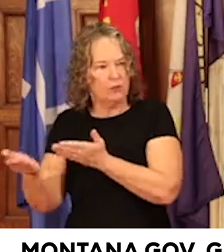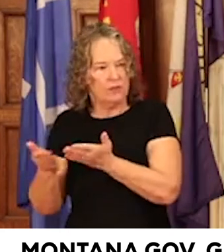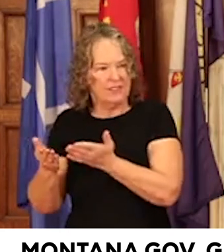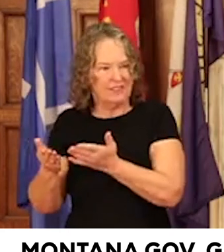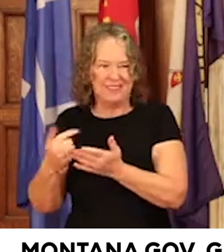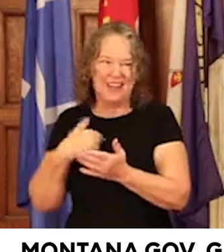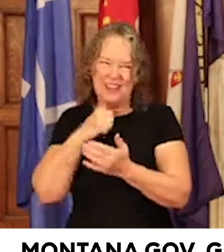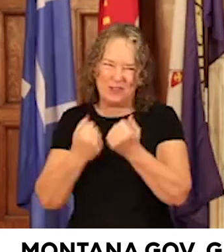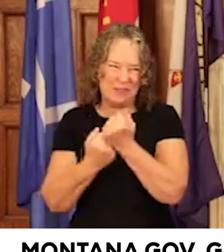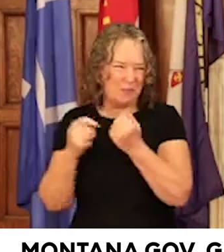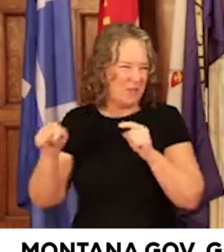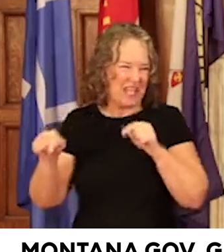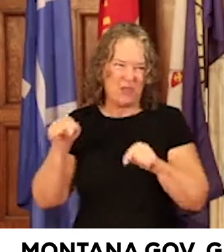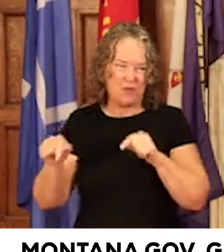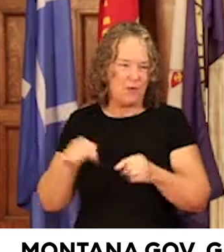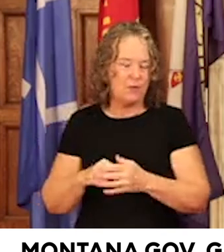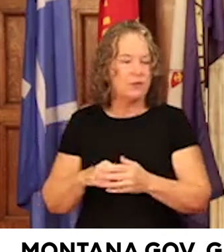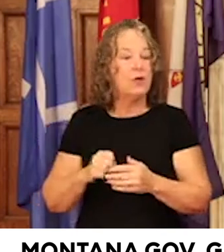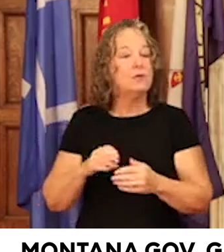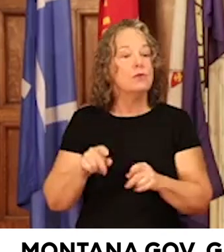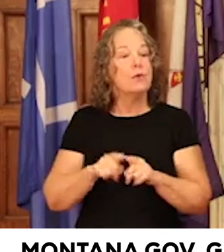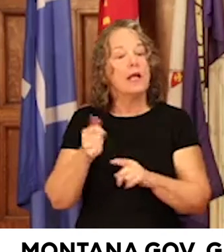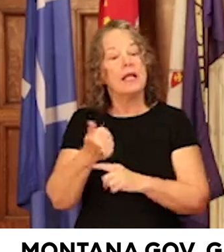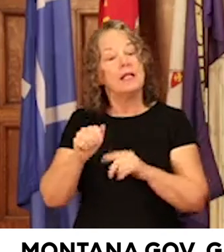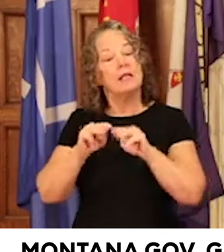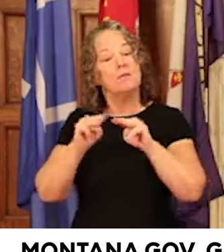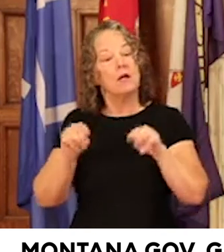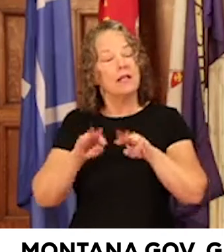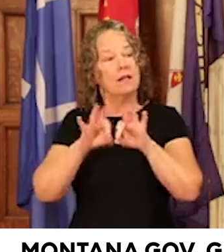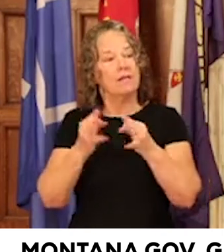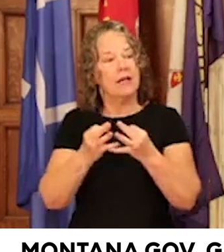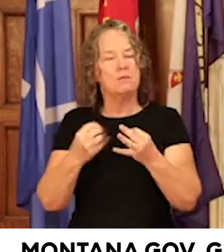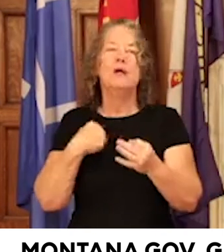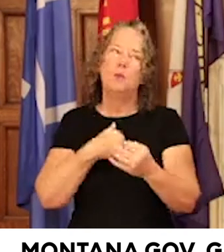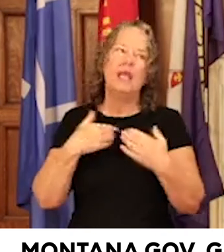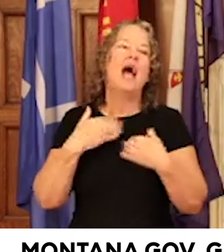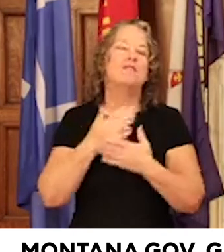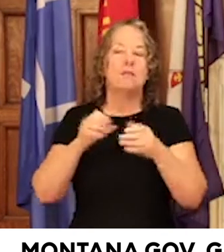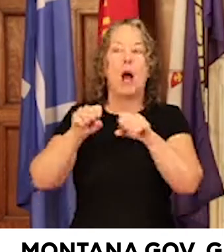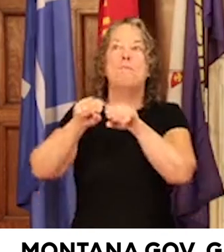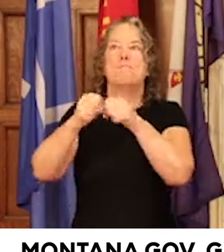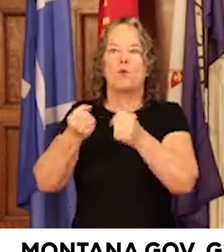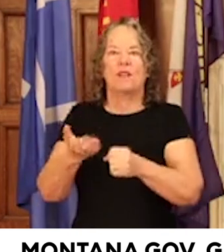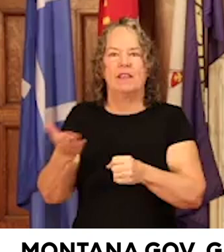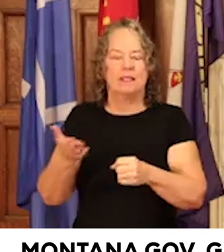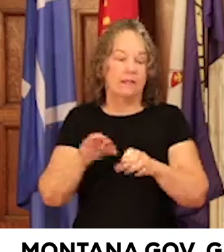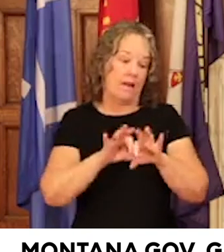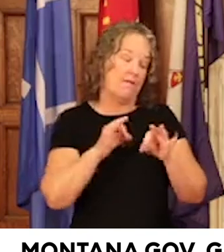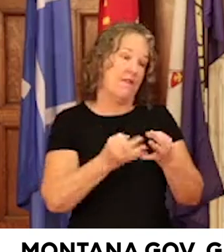we need the reserve. And then just like any Montana family would, we have some things that are broken in Montana. You know, a family might